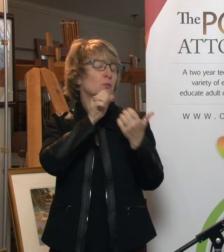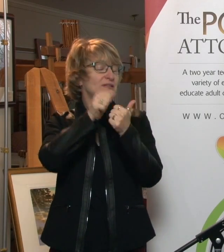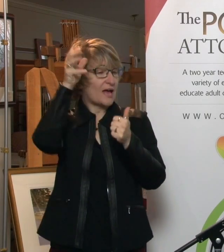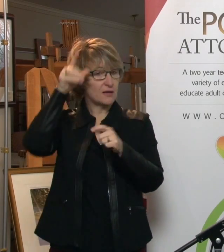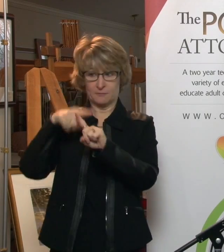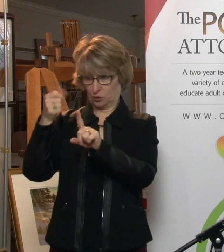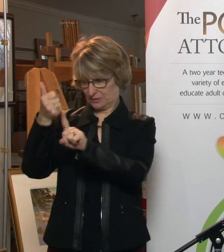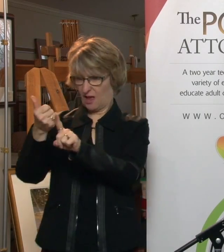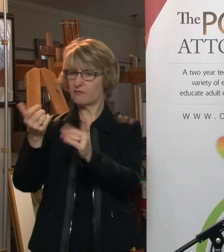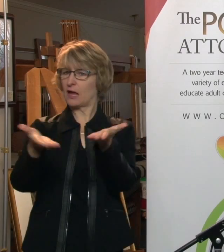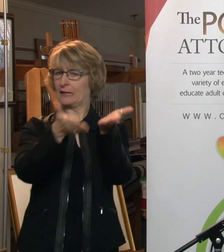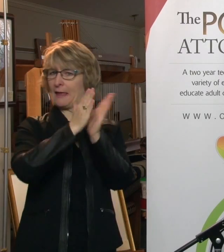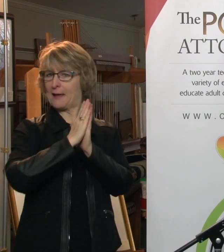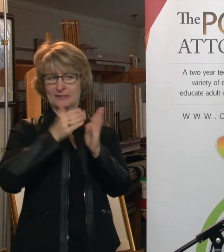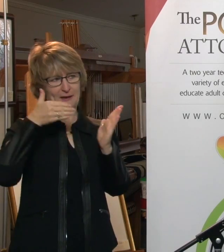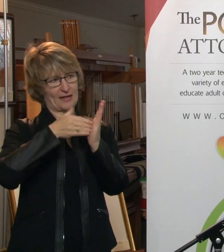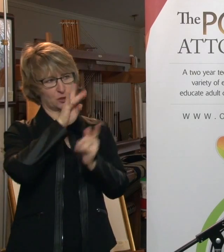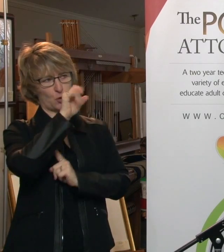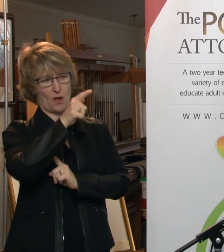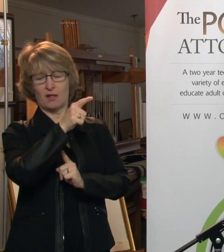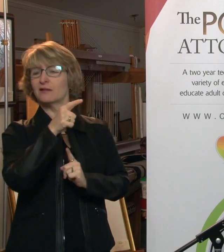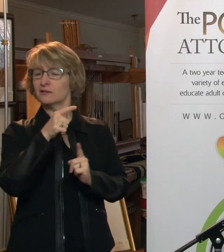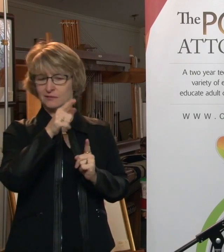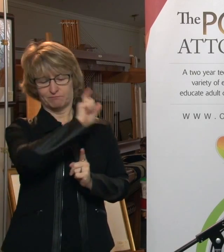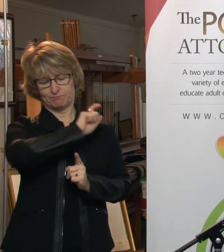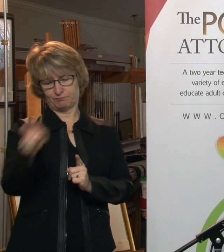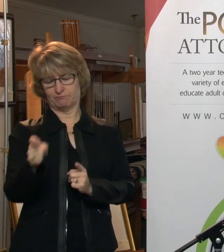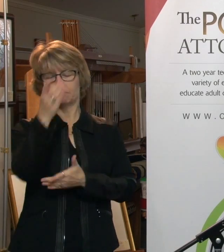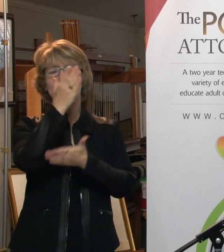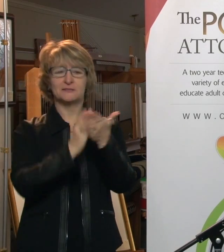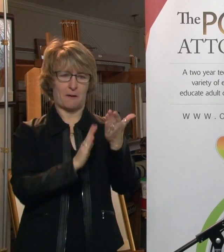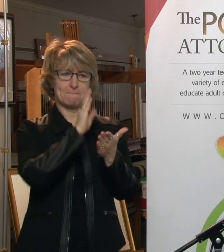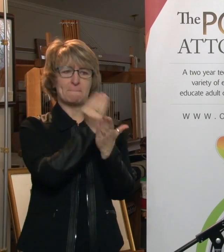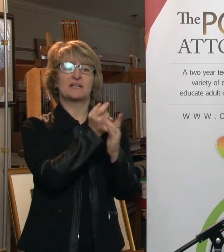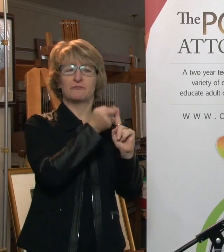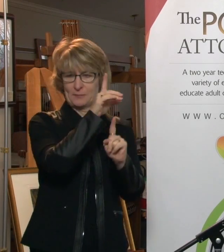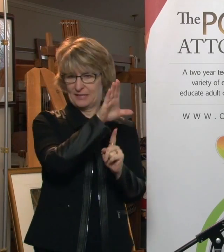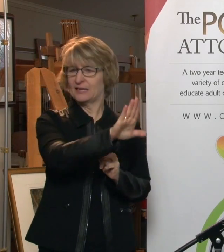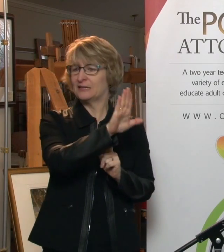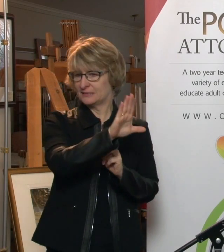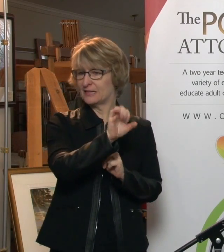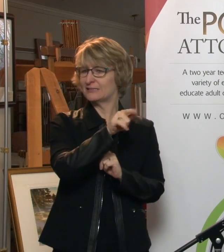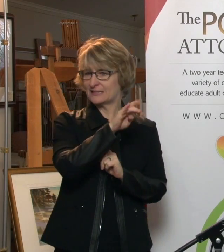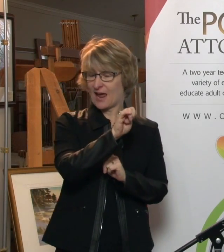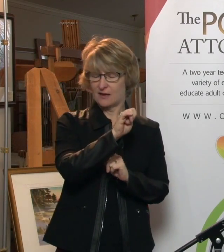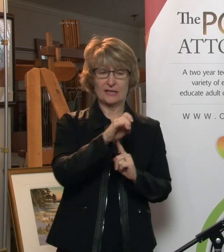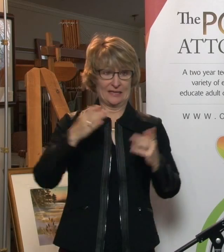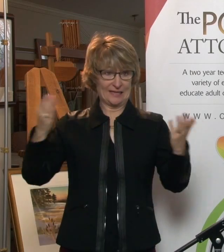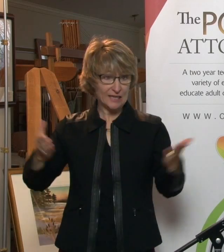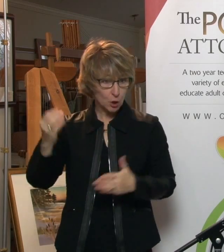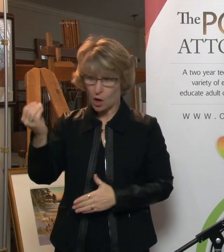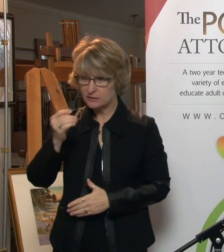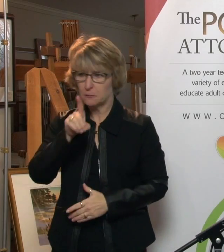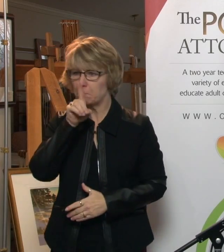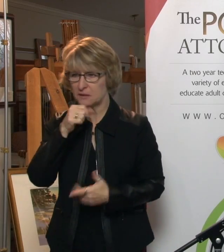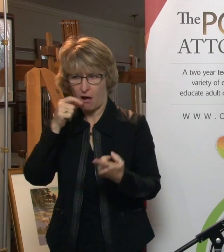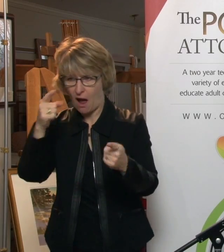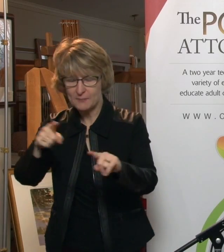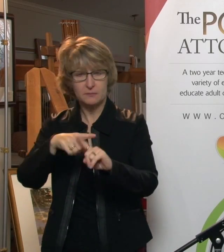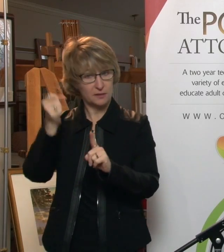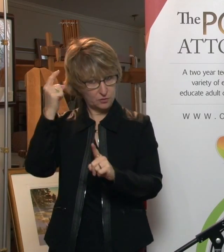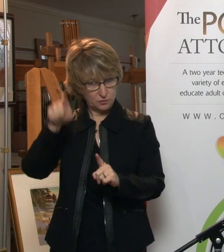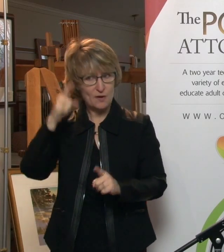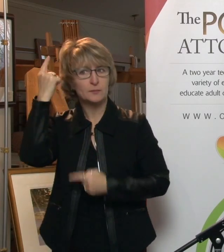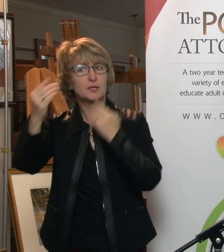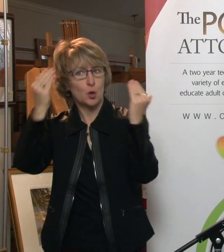was given a percentage of his estate. That so far would not happen in Ontario. But the point is you need to be aware of